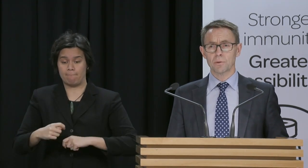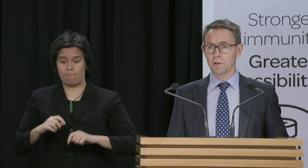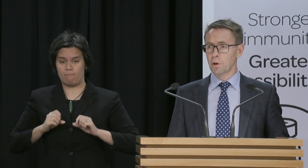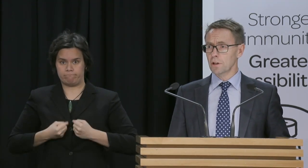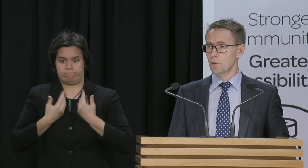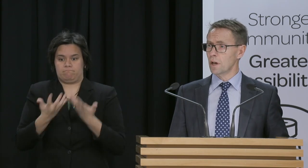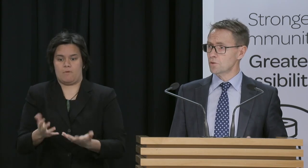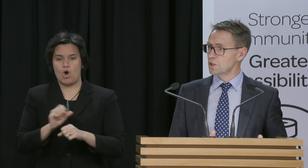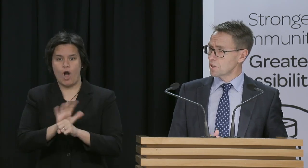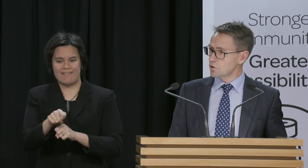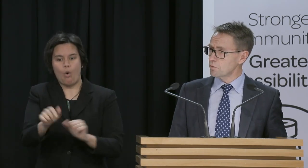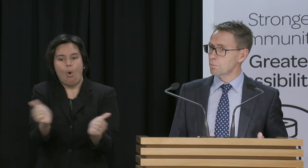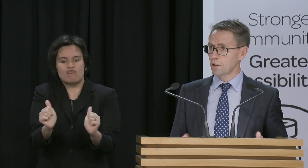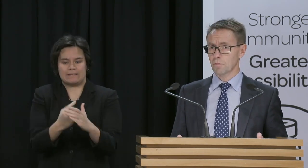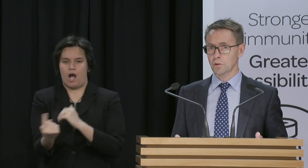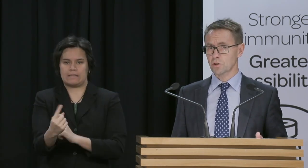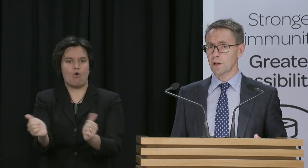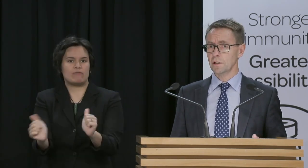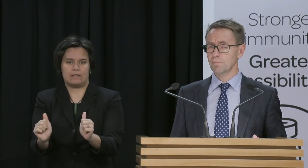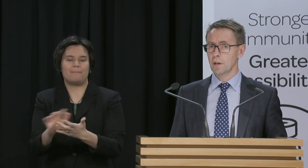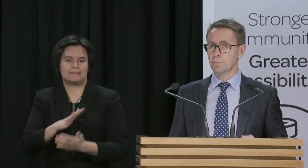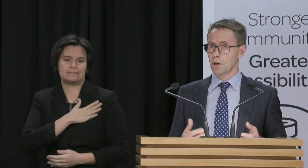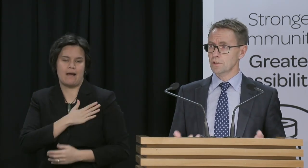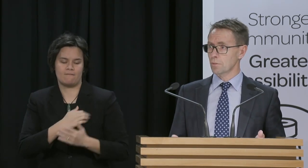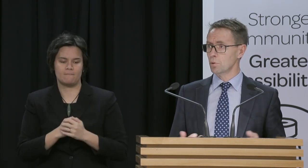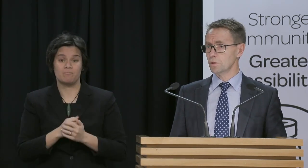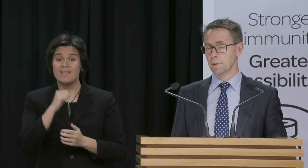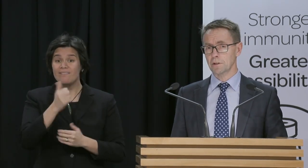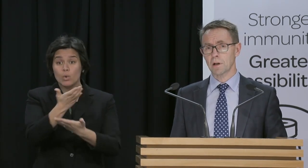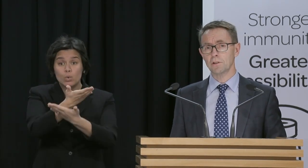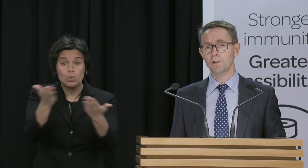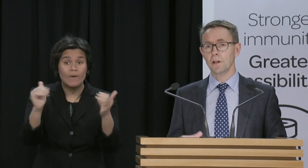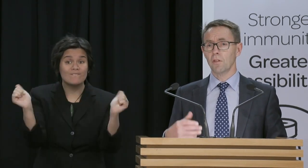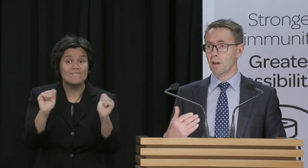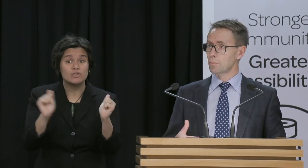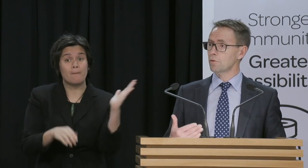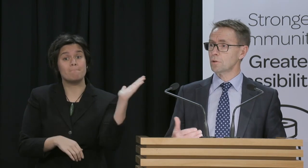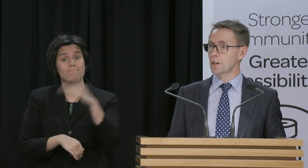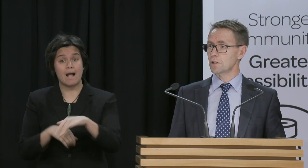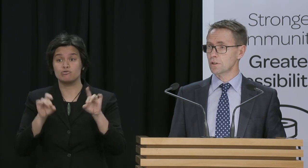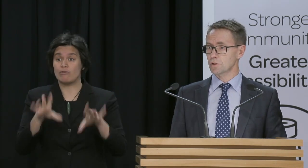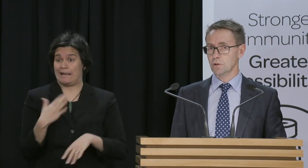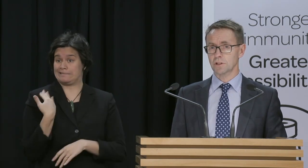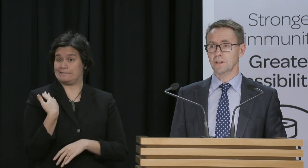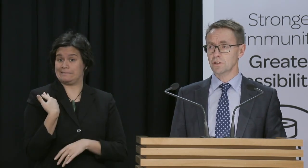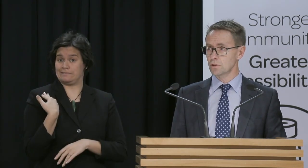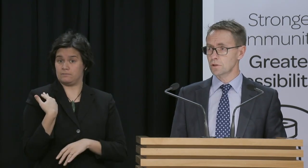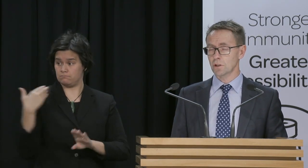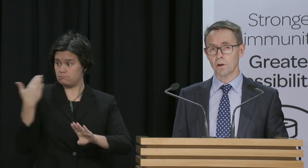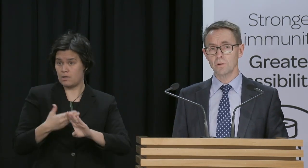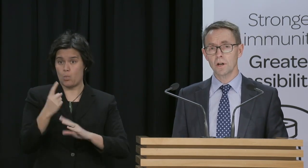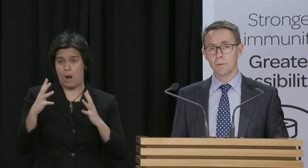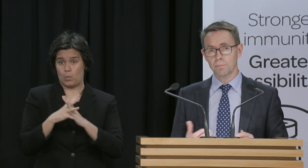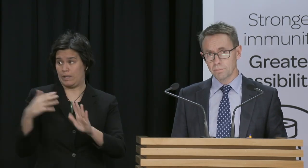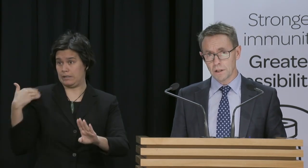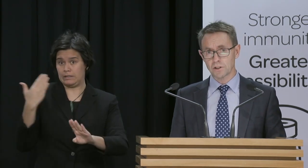Please, to everybody who has recently travelled back from Australia prior to the pause being in place, the number of locations of interest continues